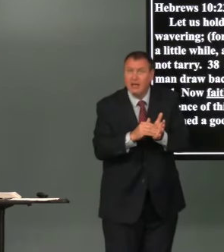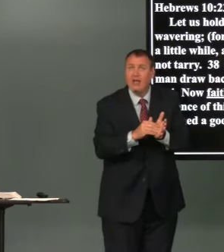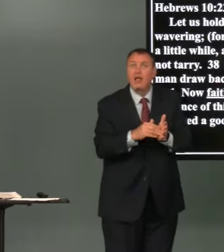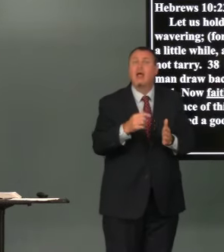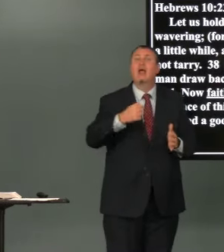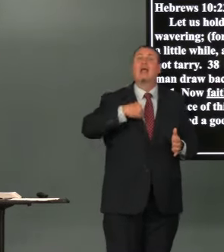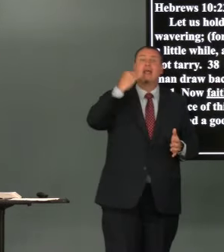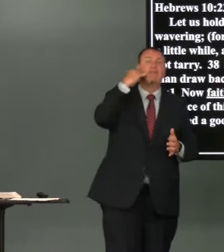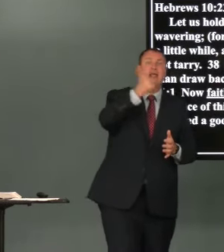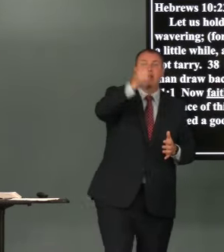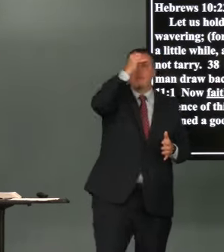again